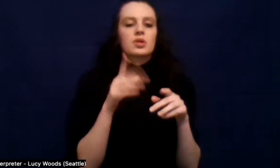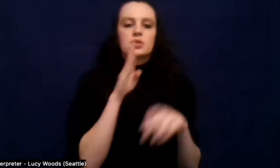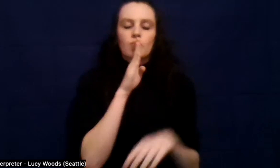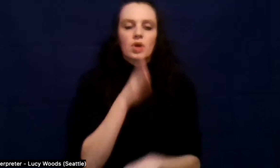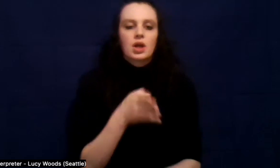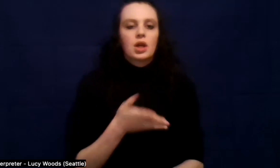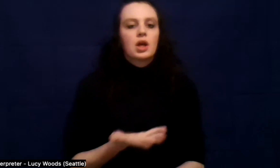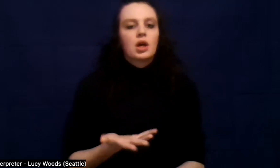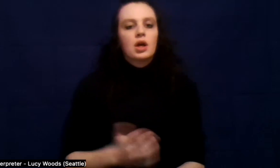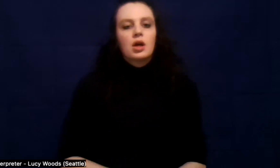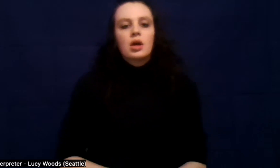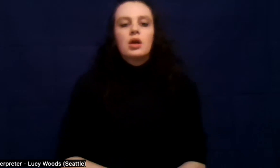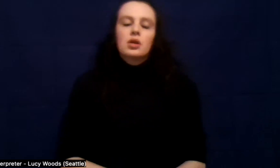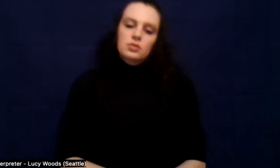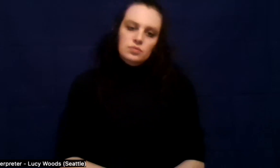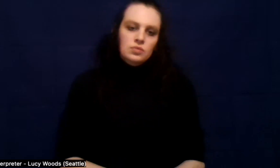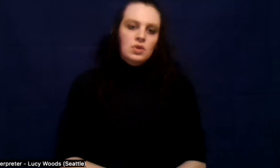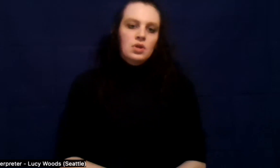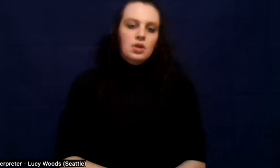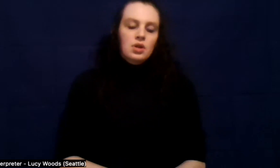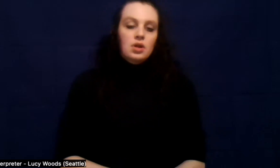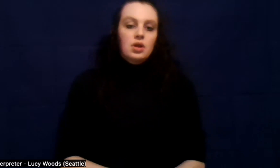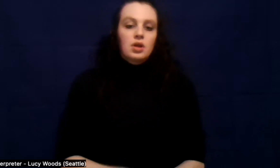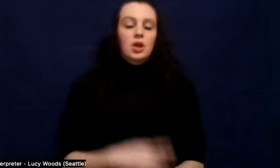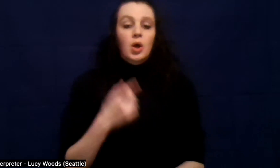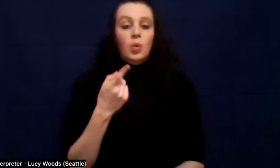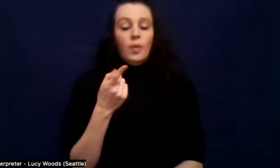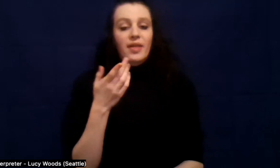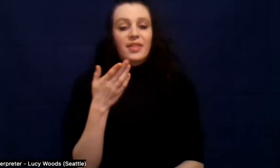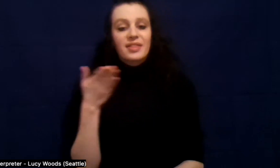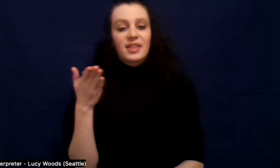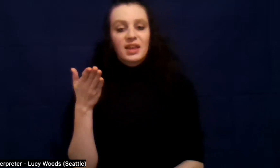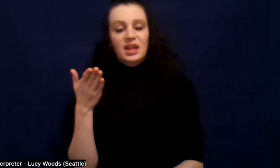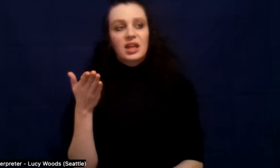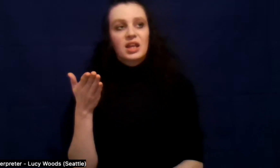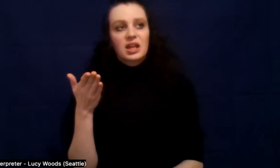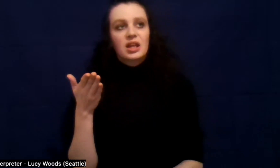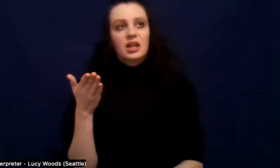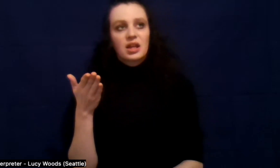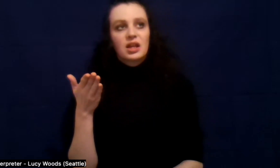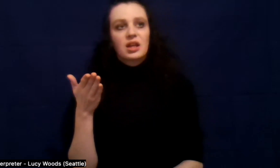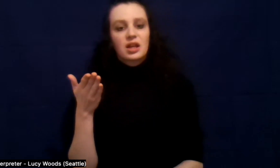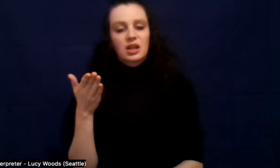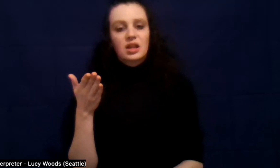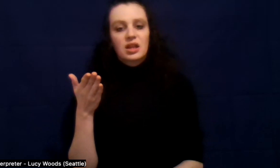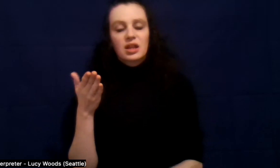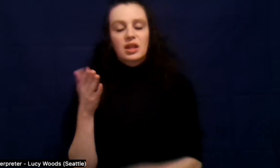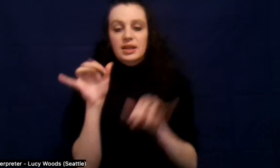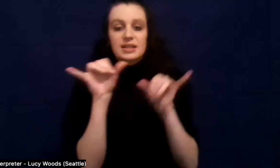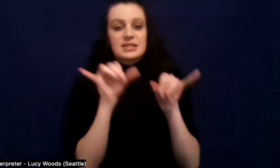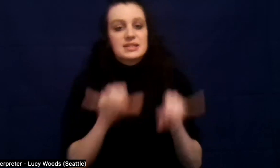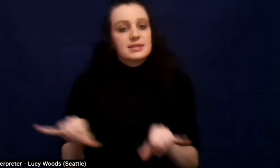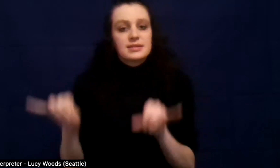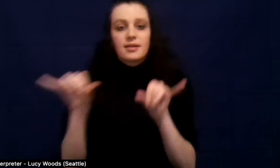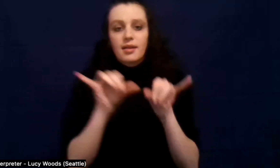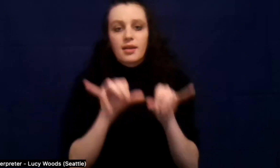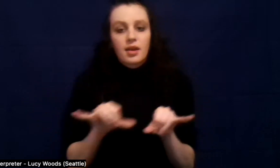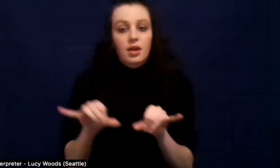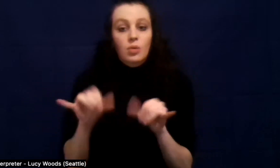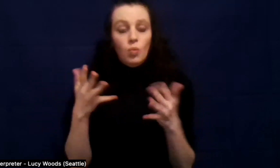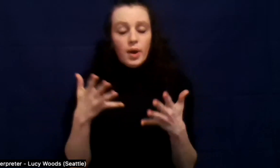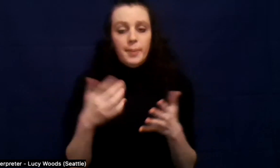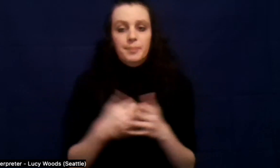um, the one thing that seems to be consistent is